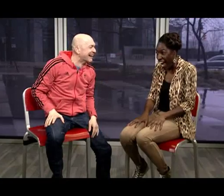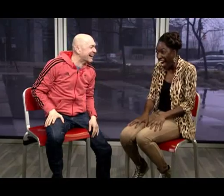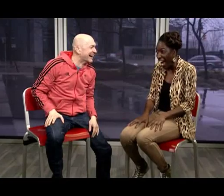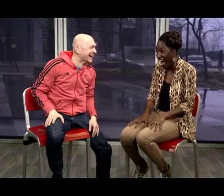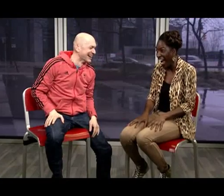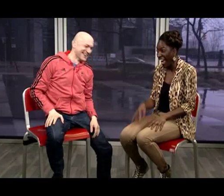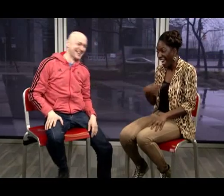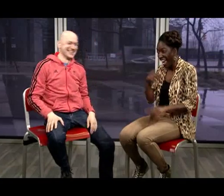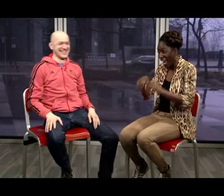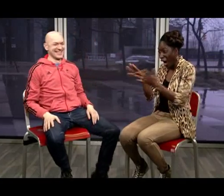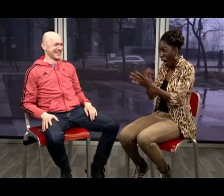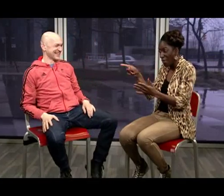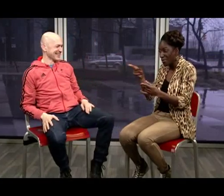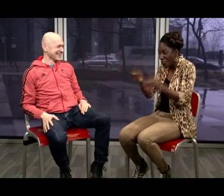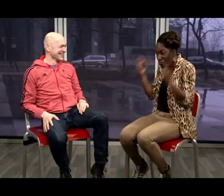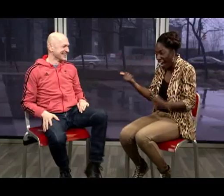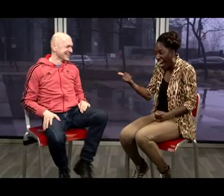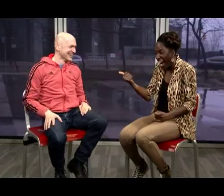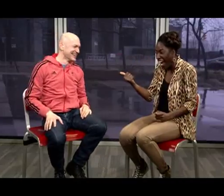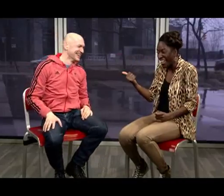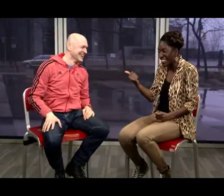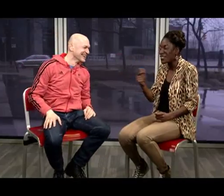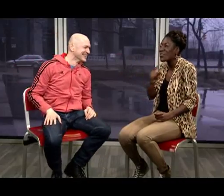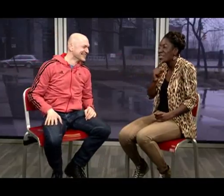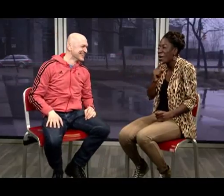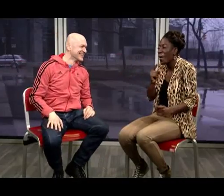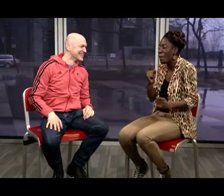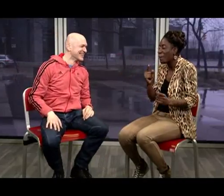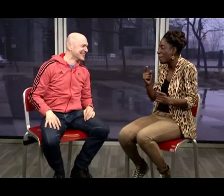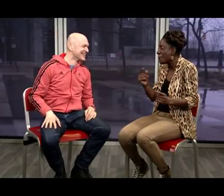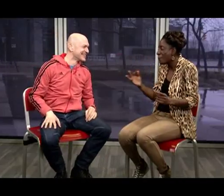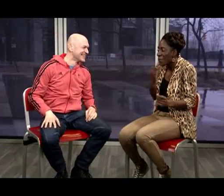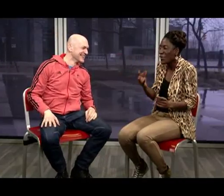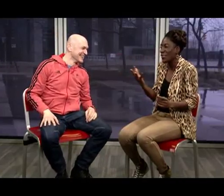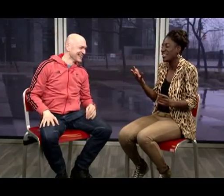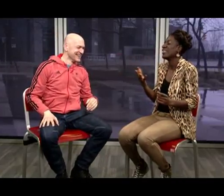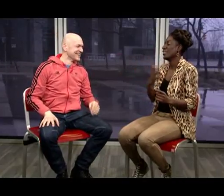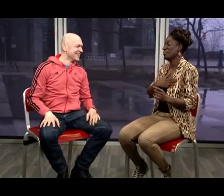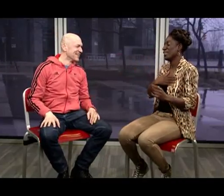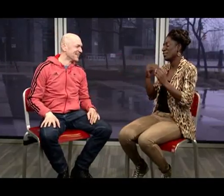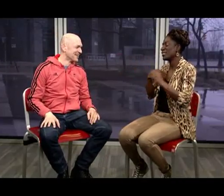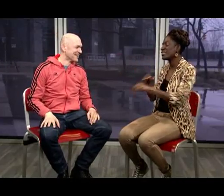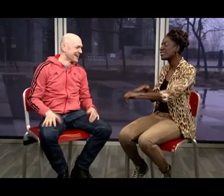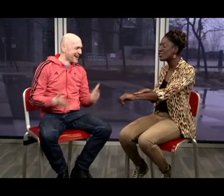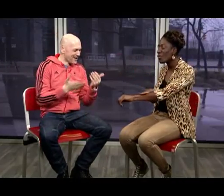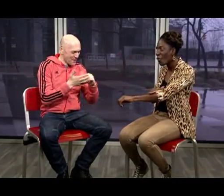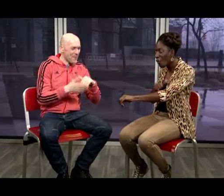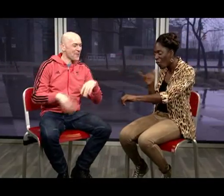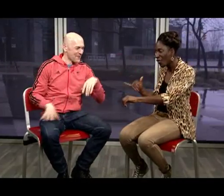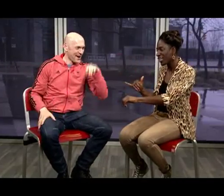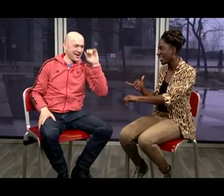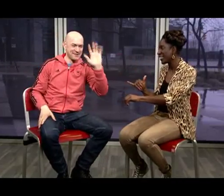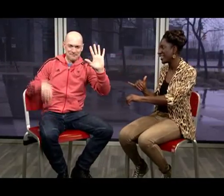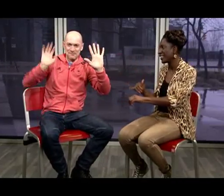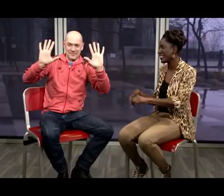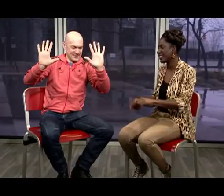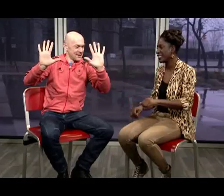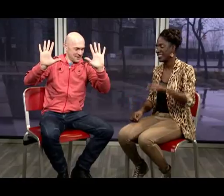Right? I could not even do that You're too fast, too good So a little bit slower Let me try this